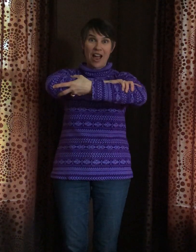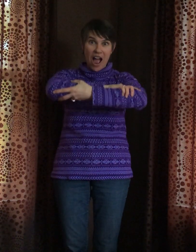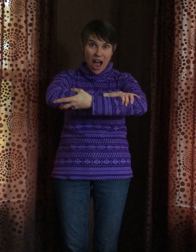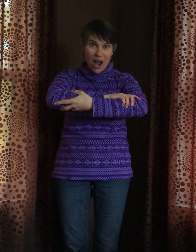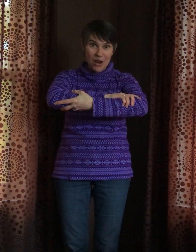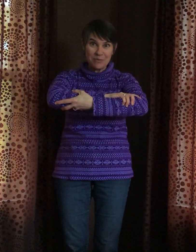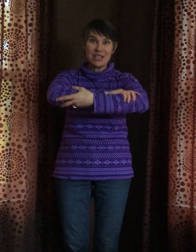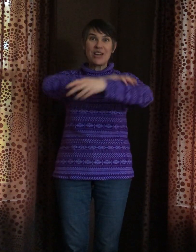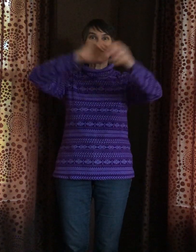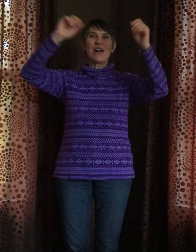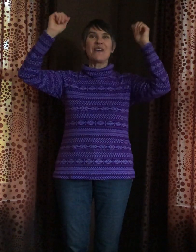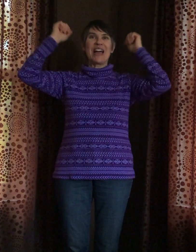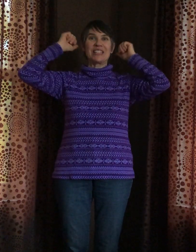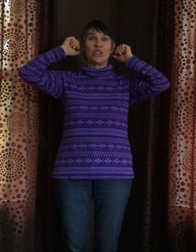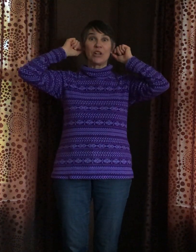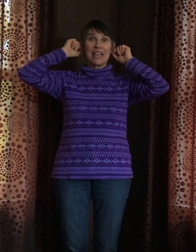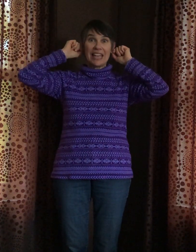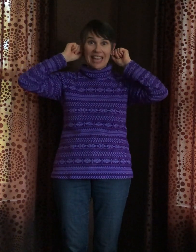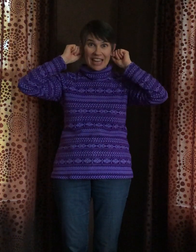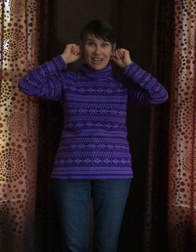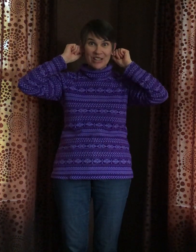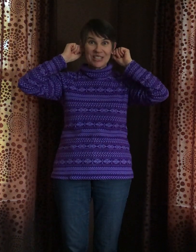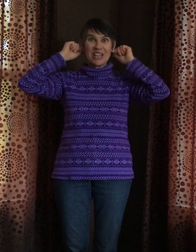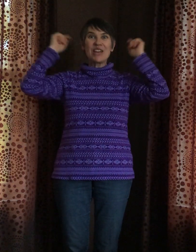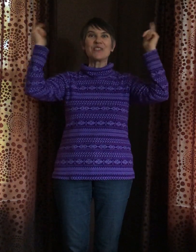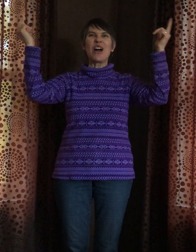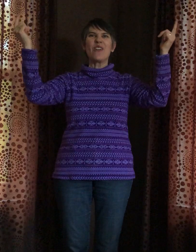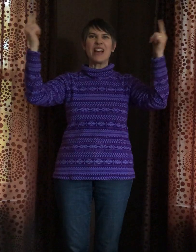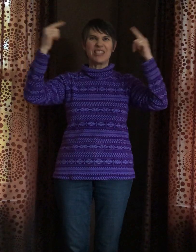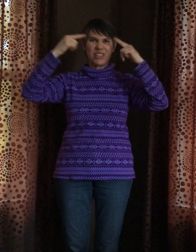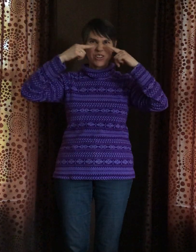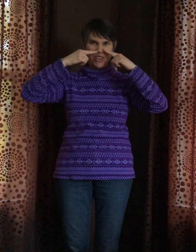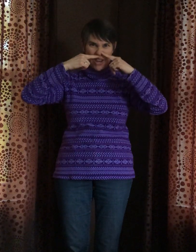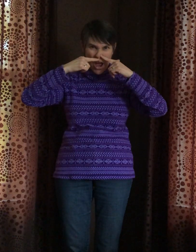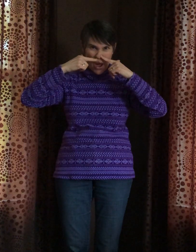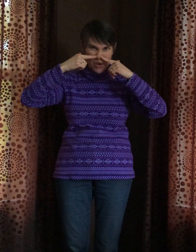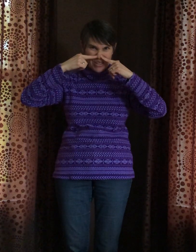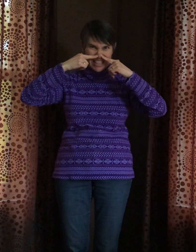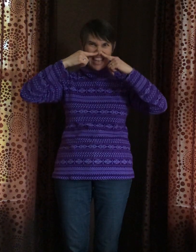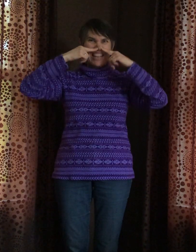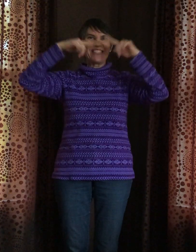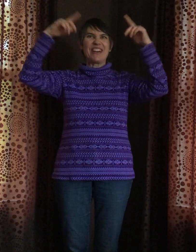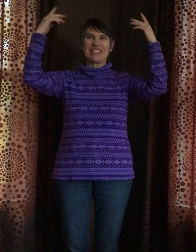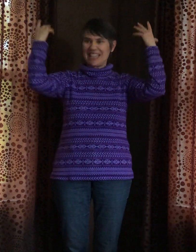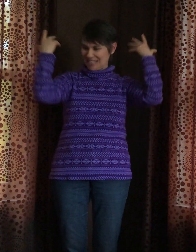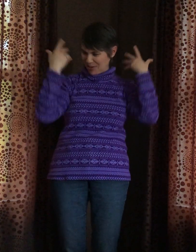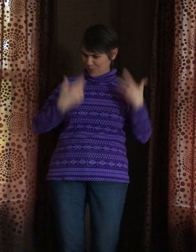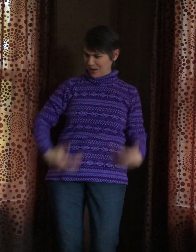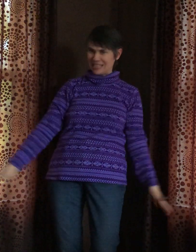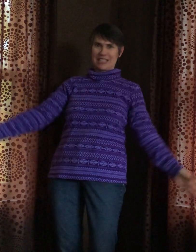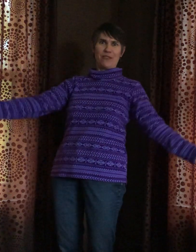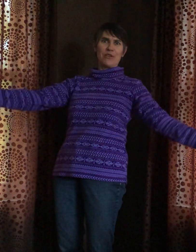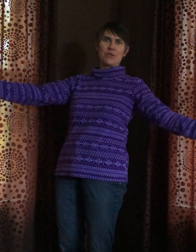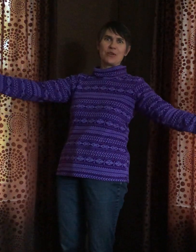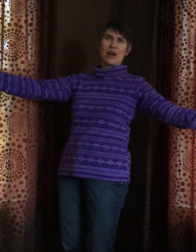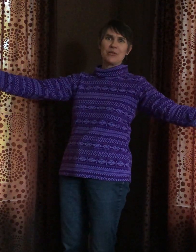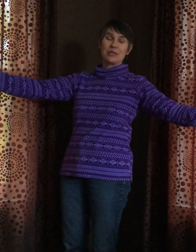arms grow as your ears grow as your nose grows as the rest of you grows